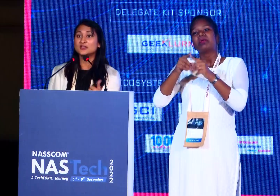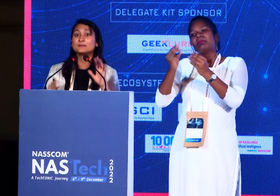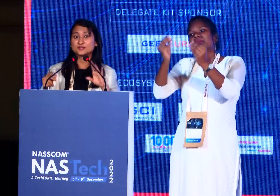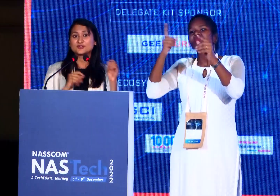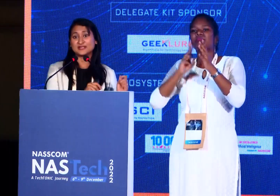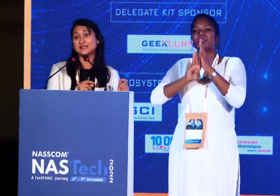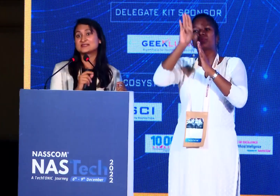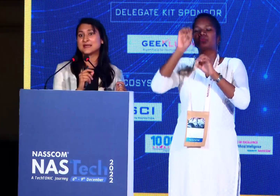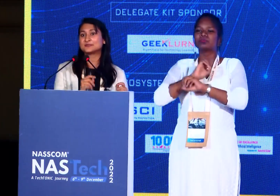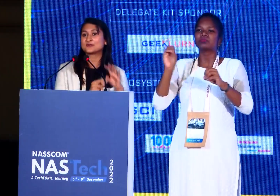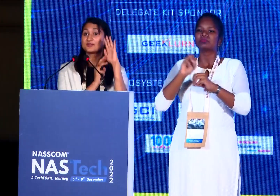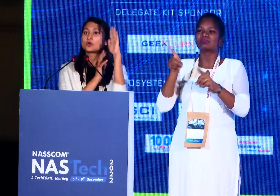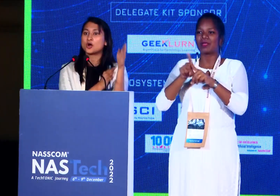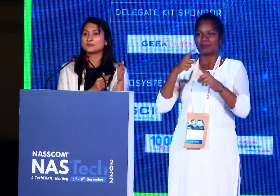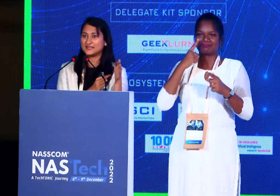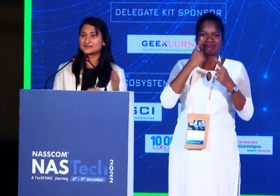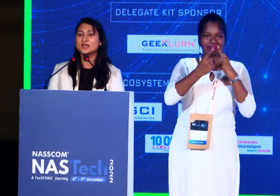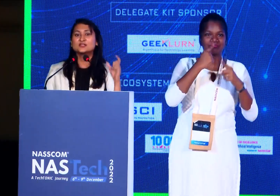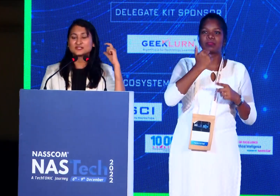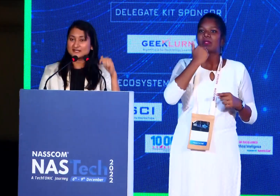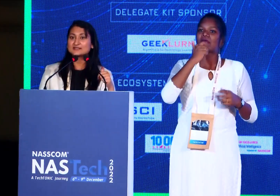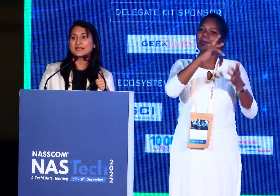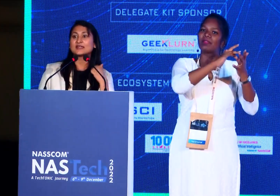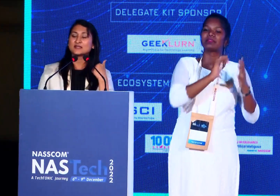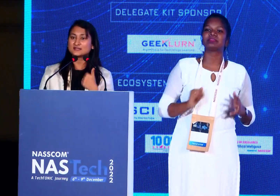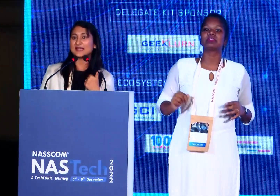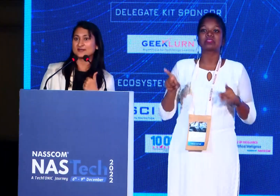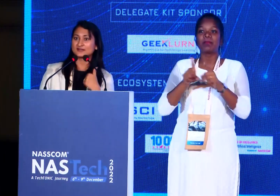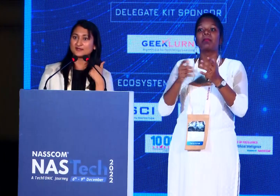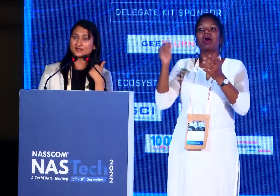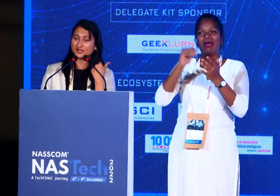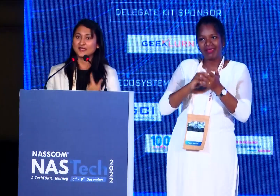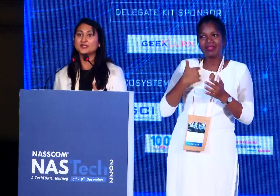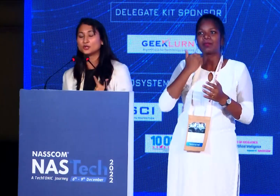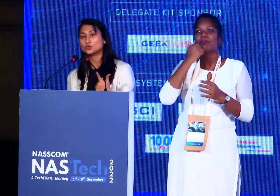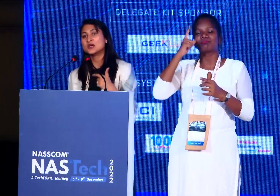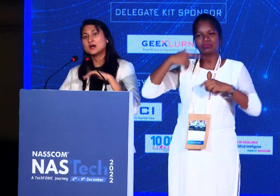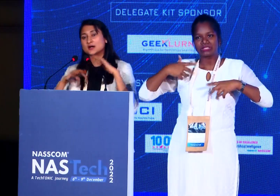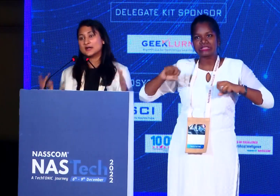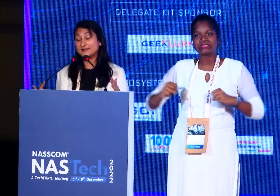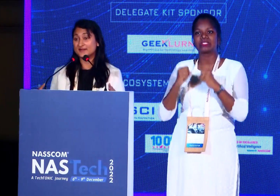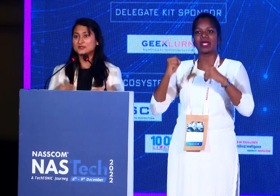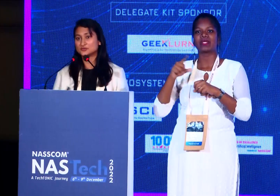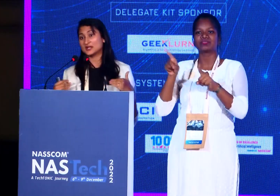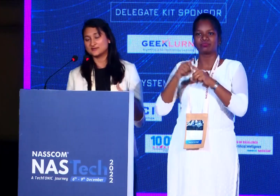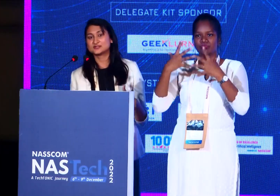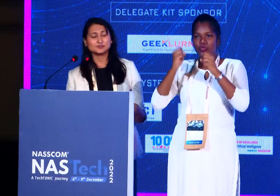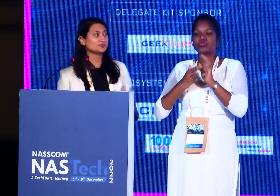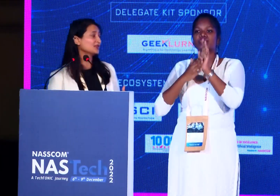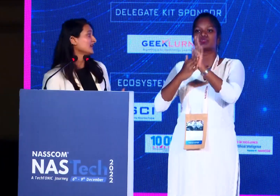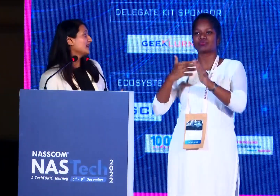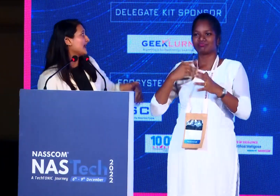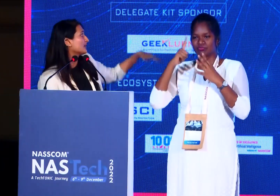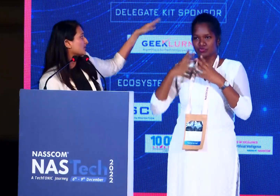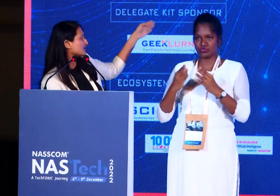growth because you have taken a sample from the wrong place. So that is again another error that we are trying to address using our